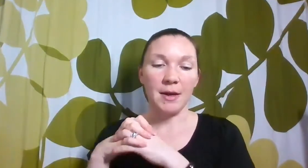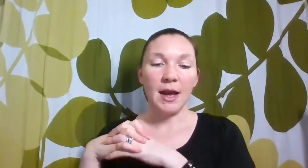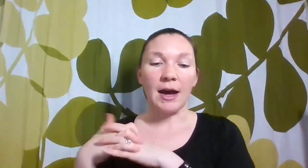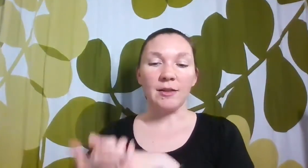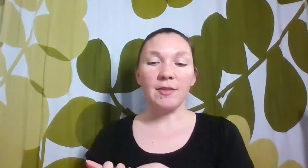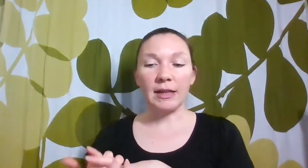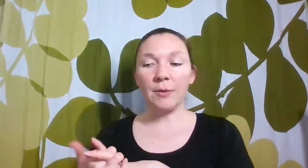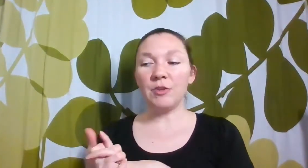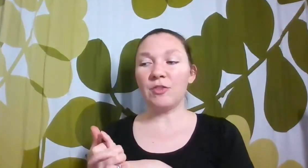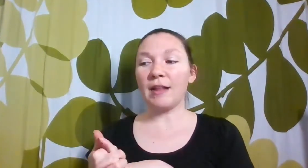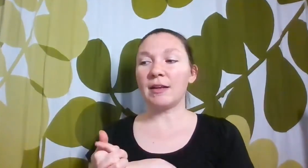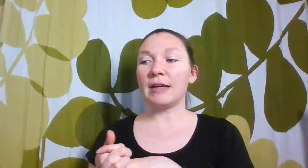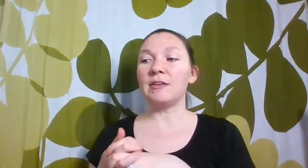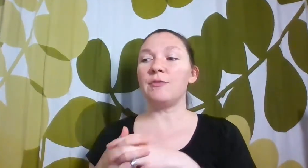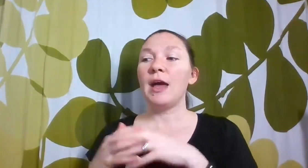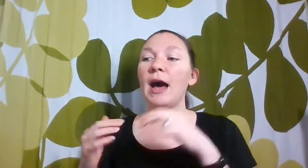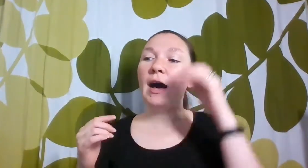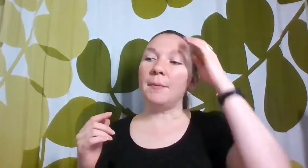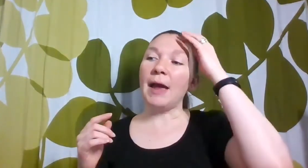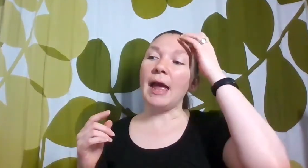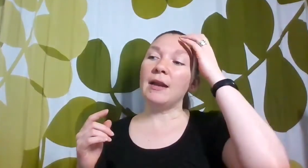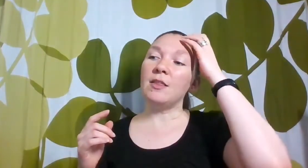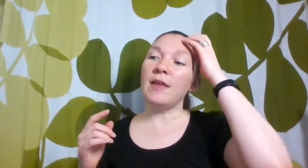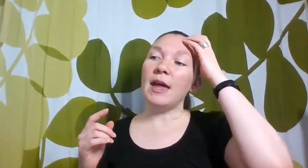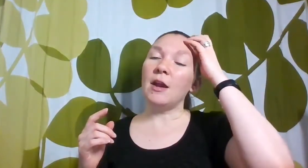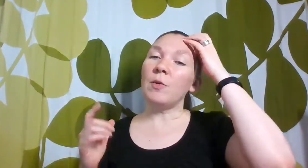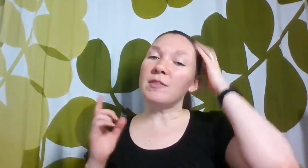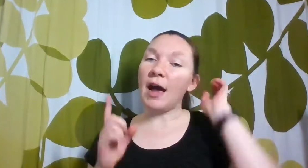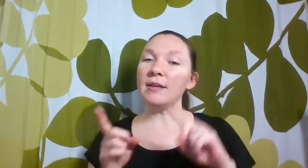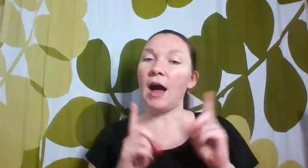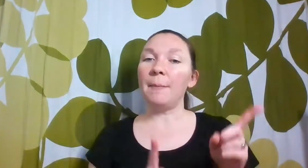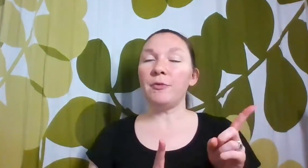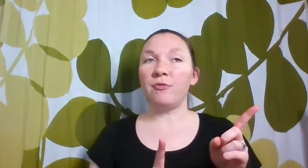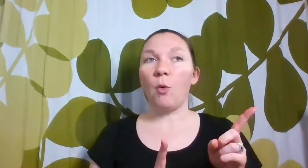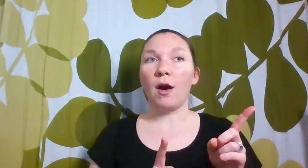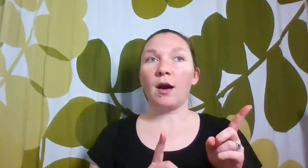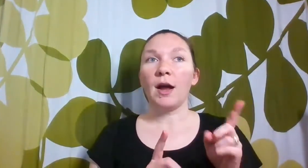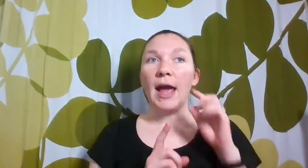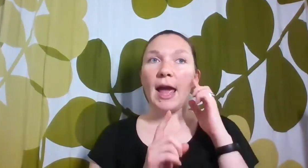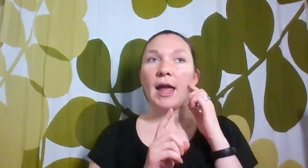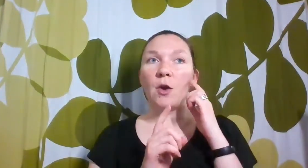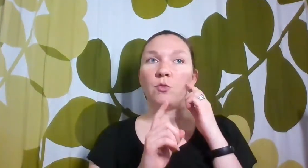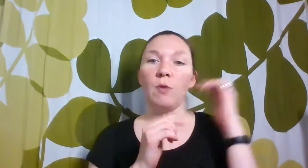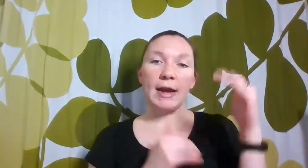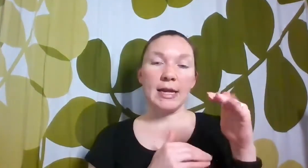sign language. That's an elective. And then we signed up for a writing